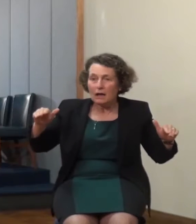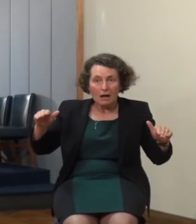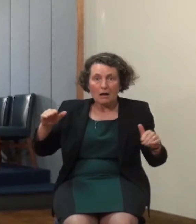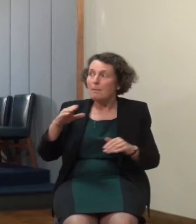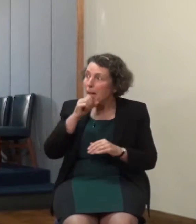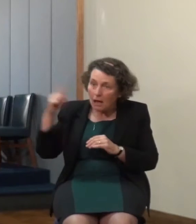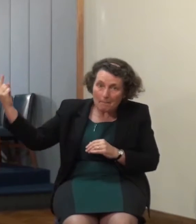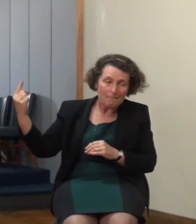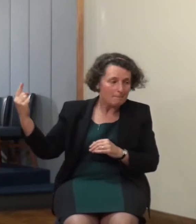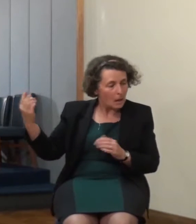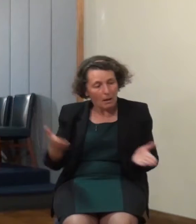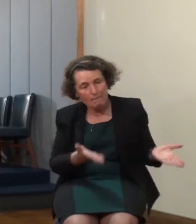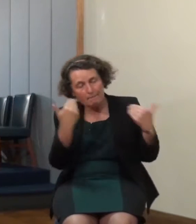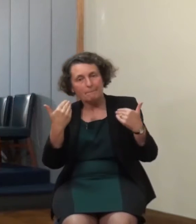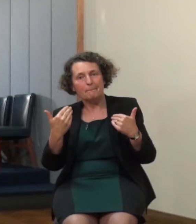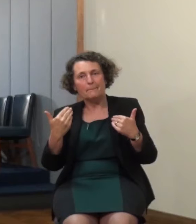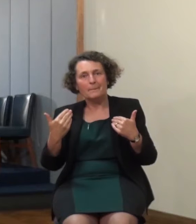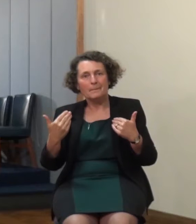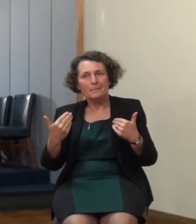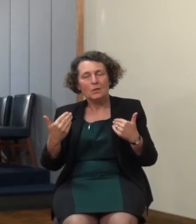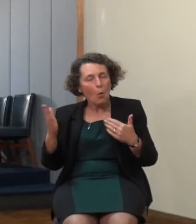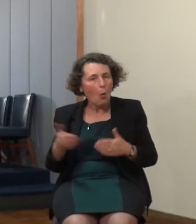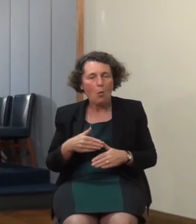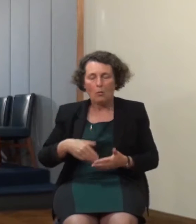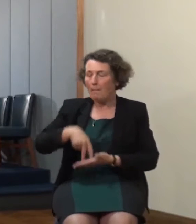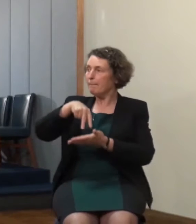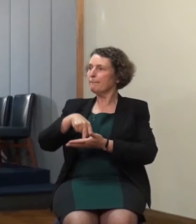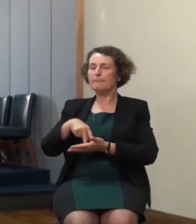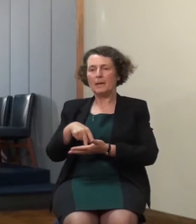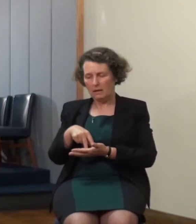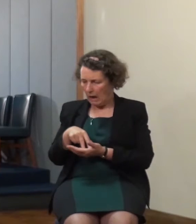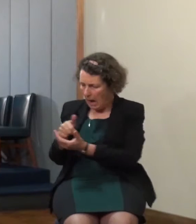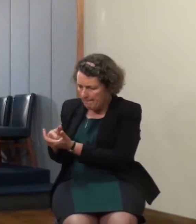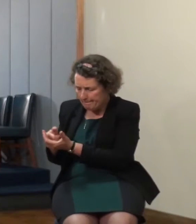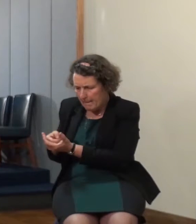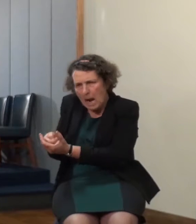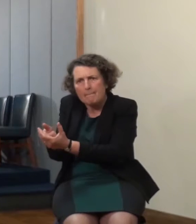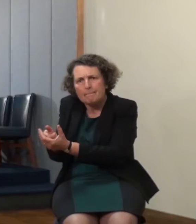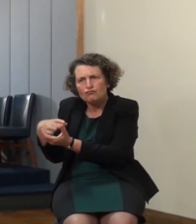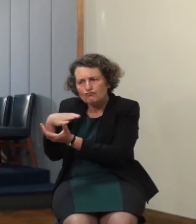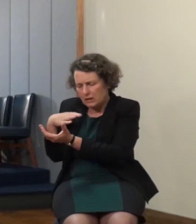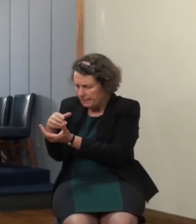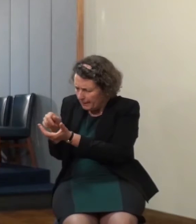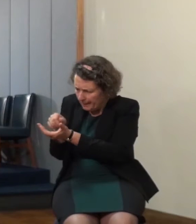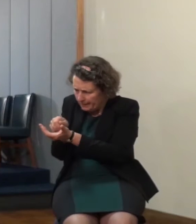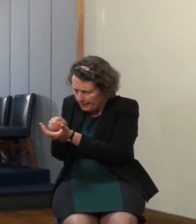and the bride made the virgins all rose and trimmed their lamps and the foolish called upon the wise